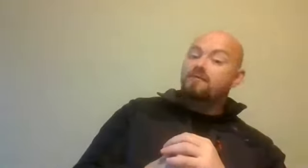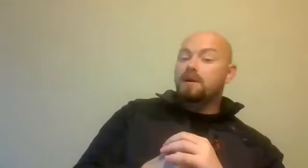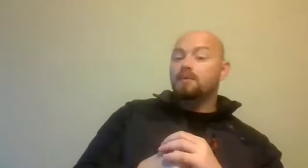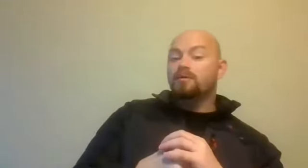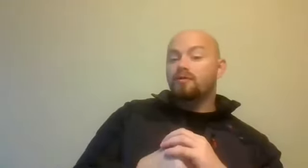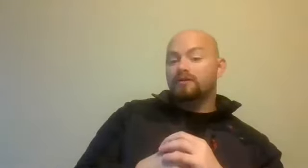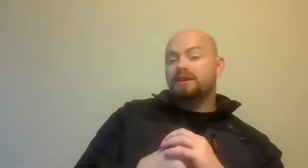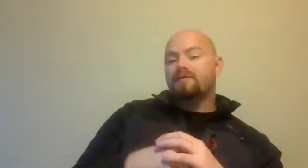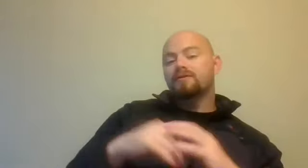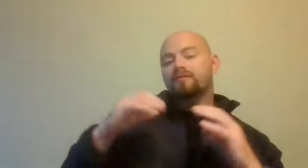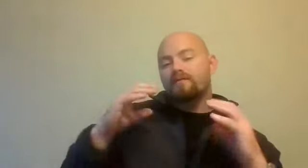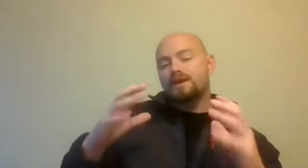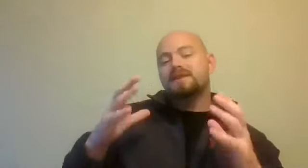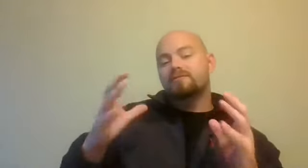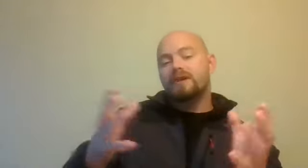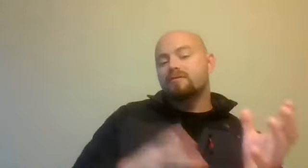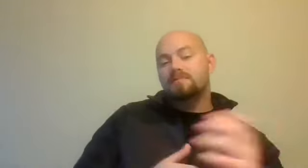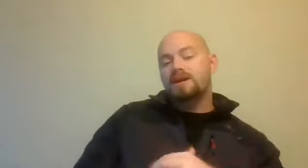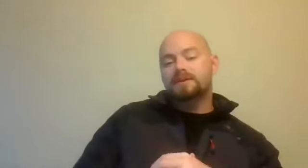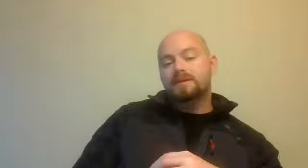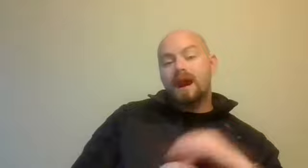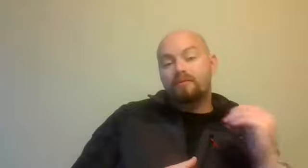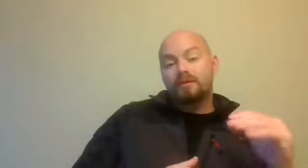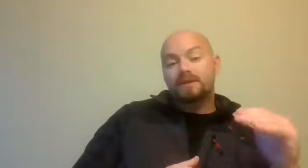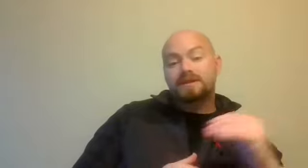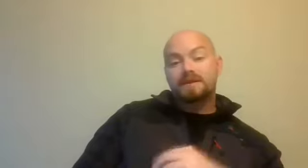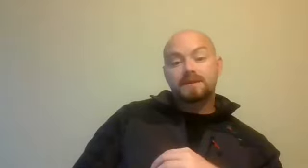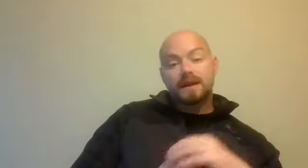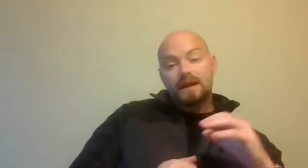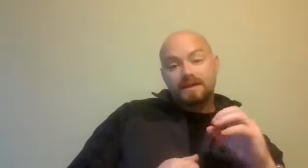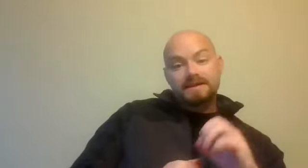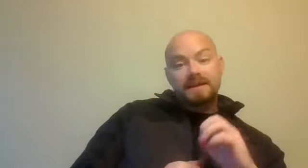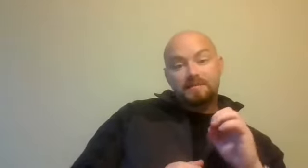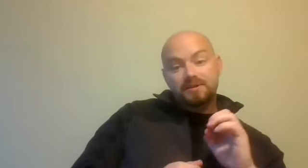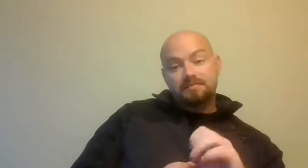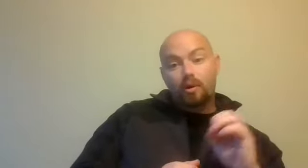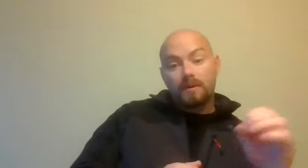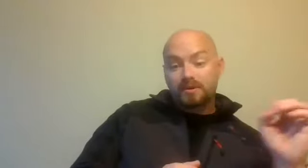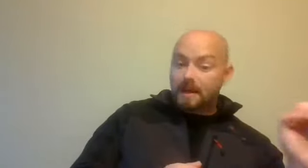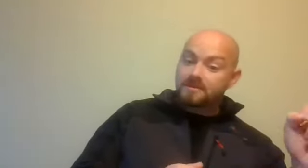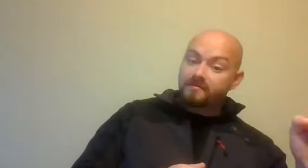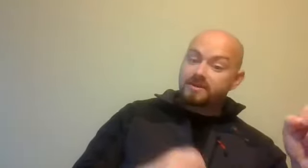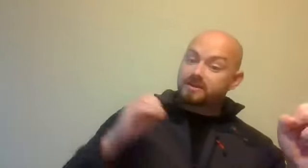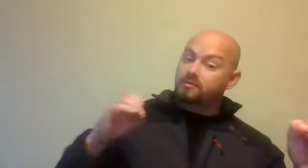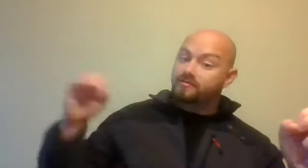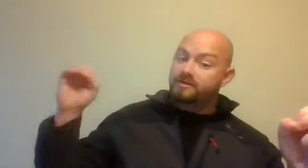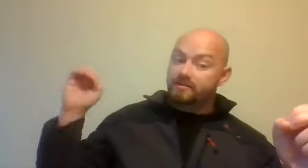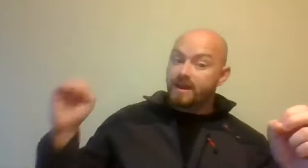for people who've gone to the effort of investing in real risk management and real risk assessment to see that the public perception of risk is so different to the